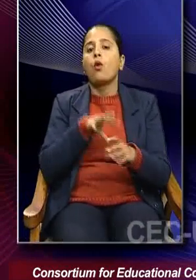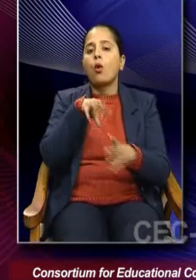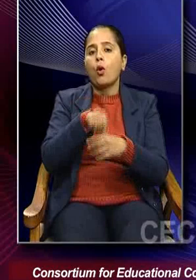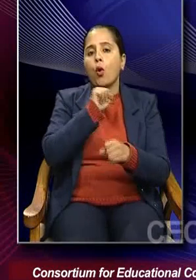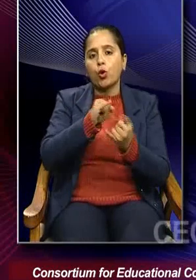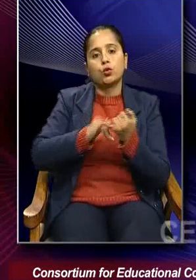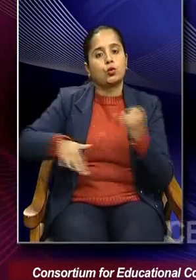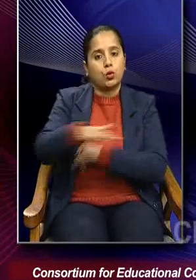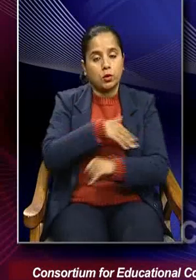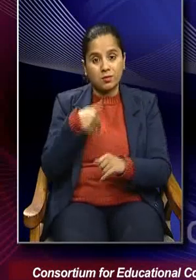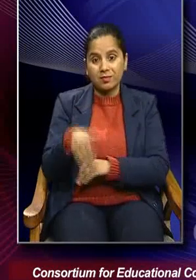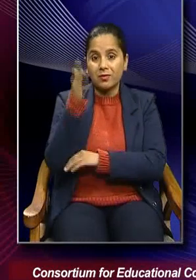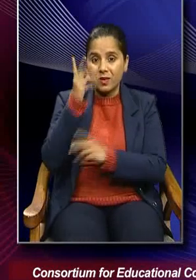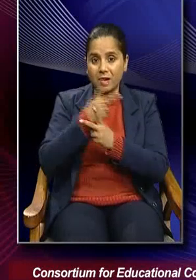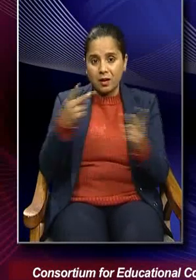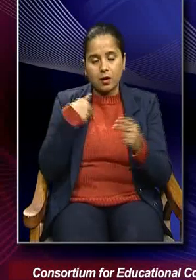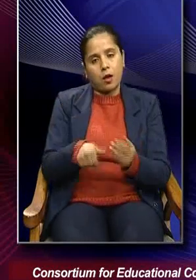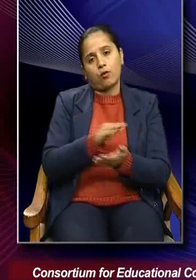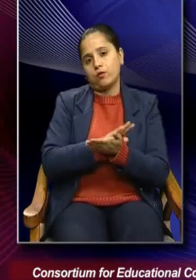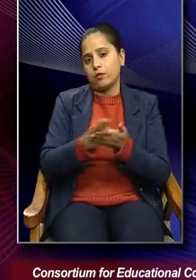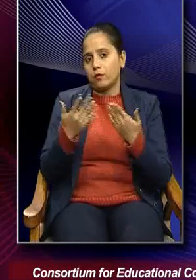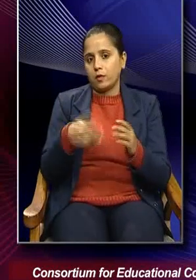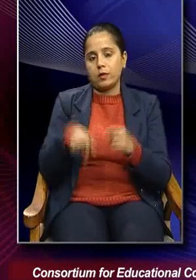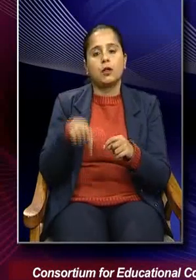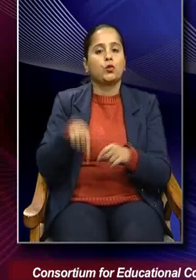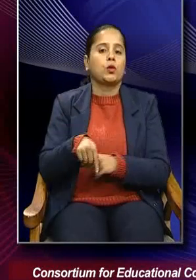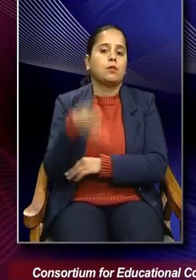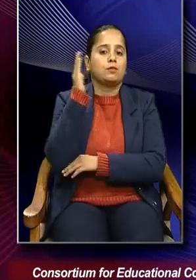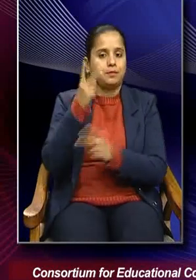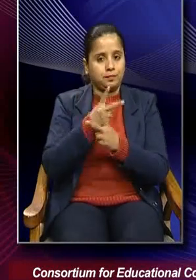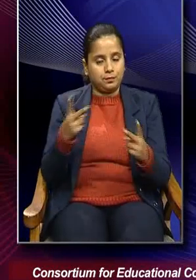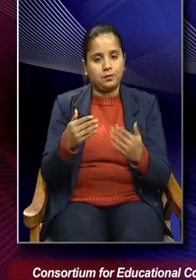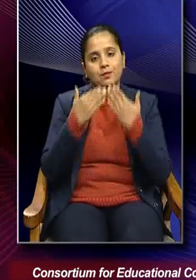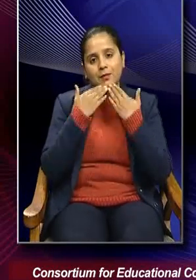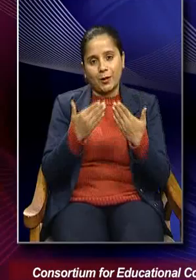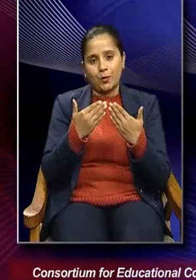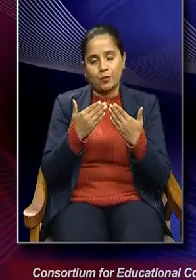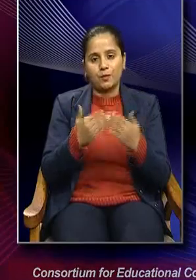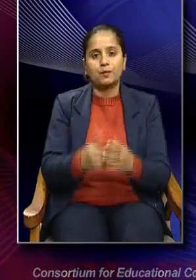With this, I come to an end of today's lecture. Thank you.